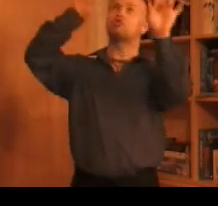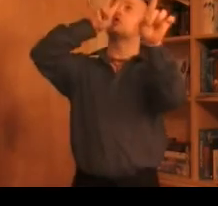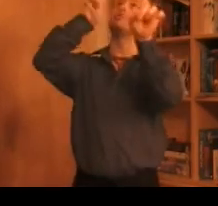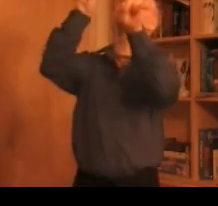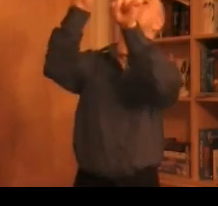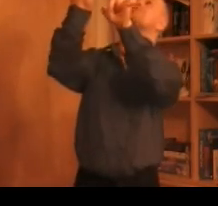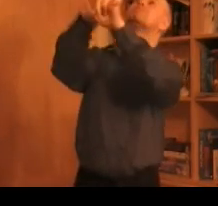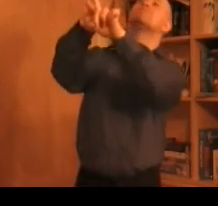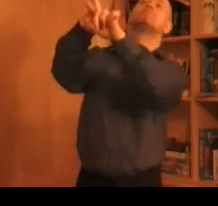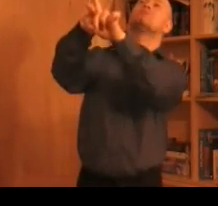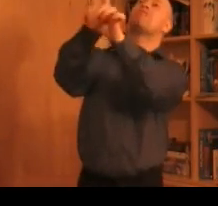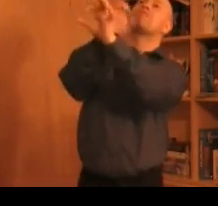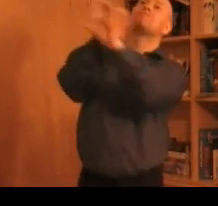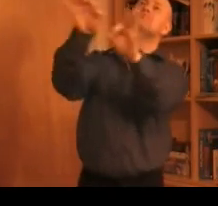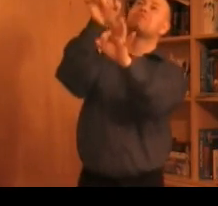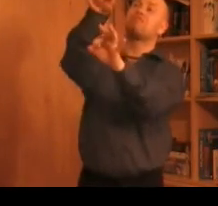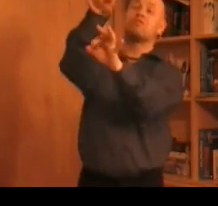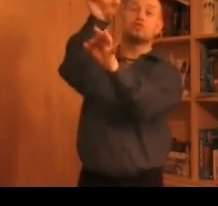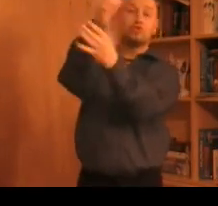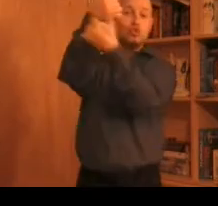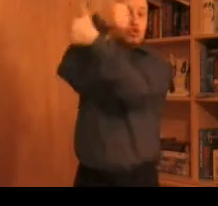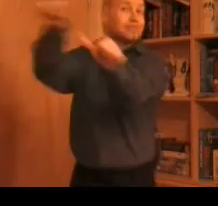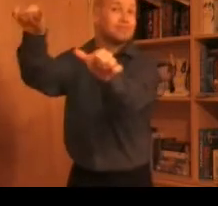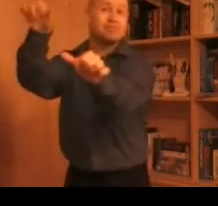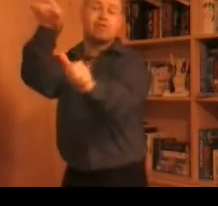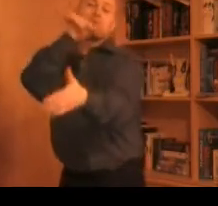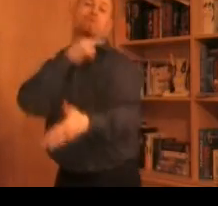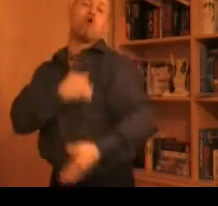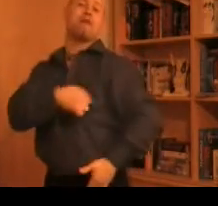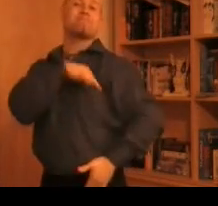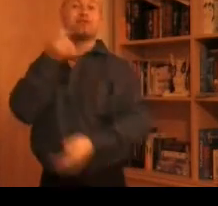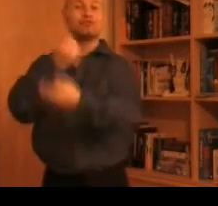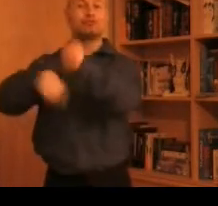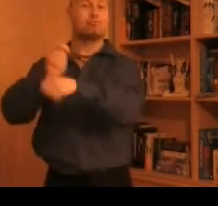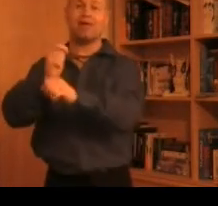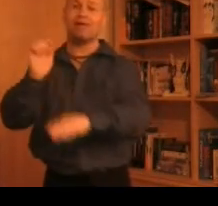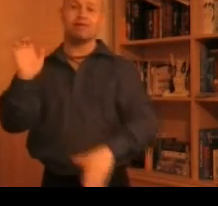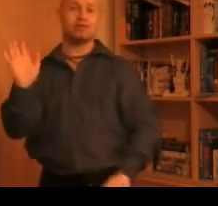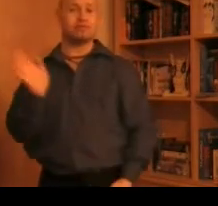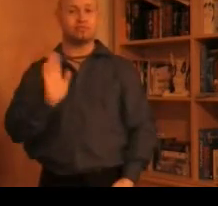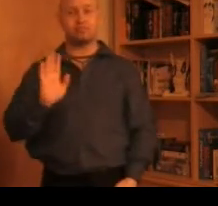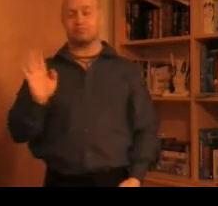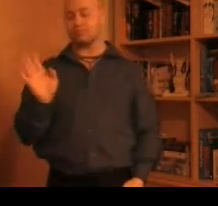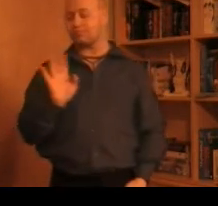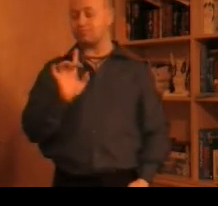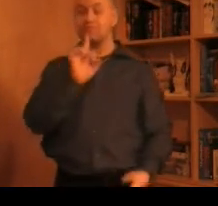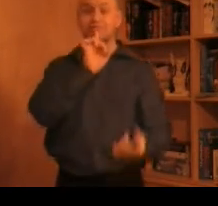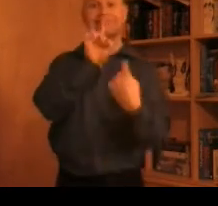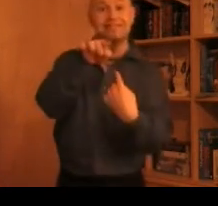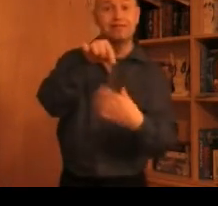They are not the solutions They promised to be The answer was